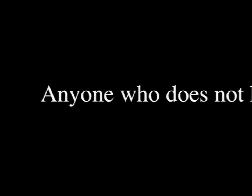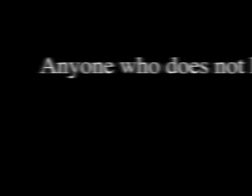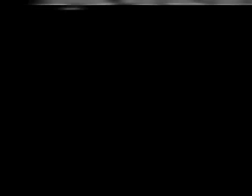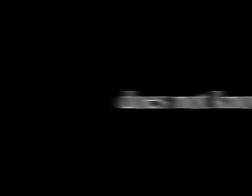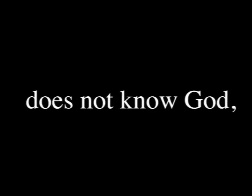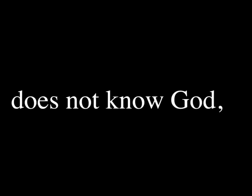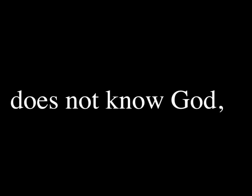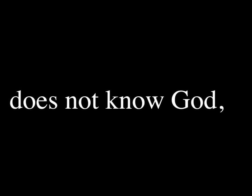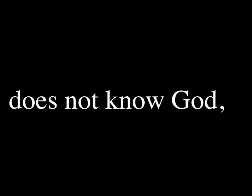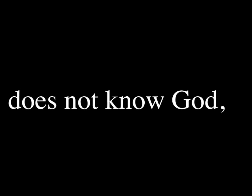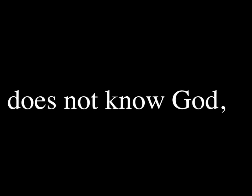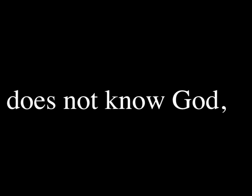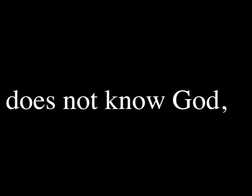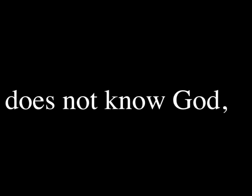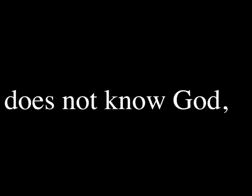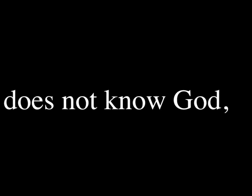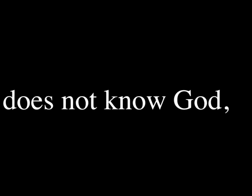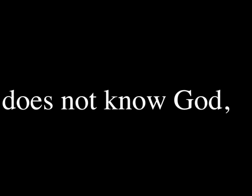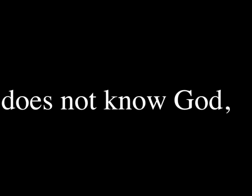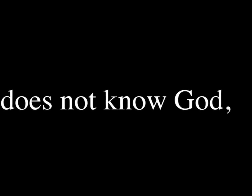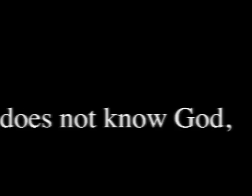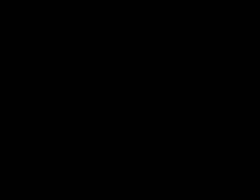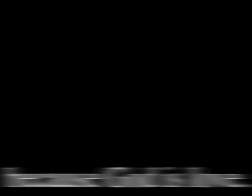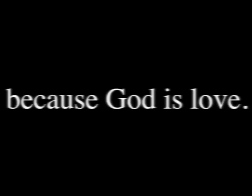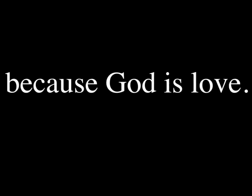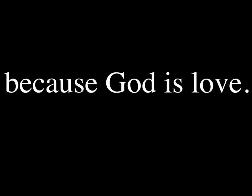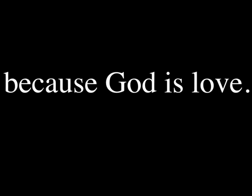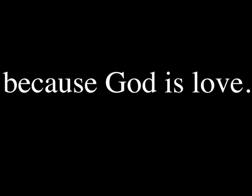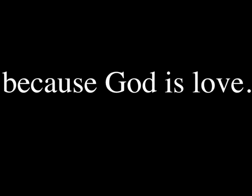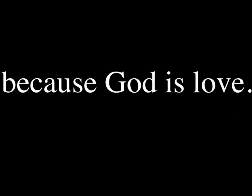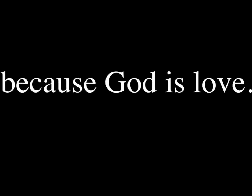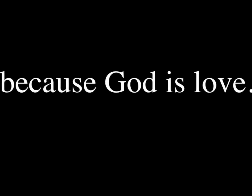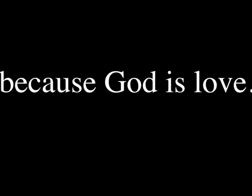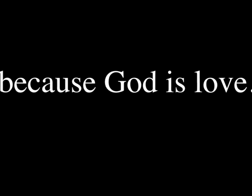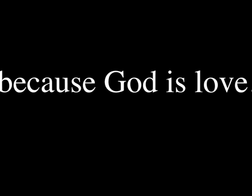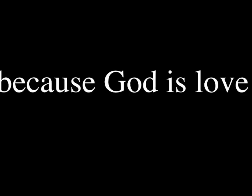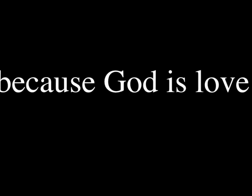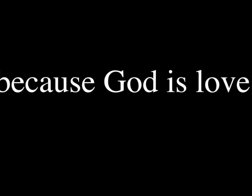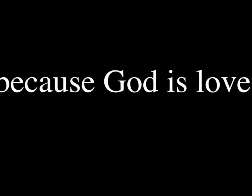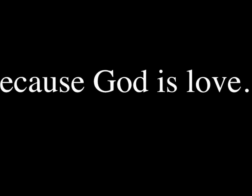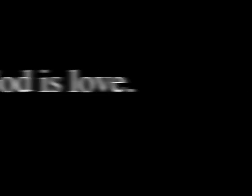does not know God. Because God is love.